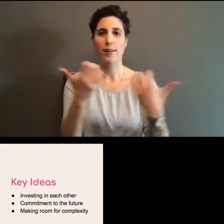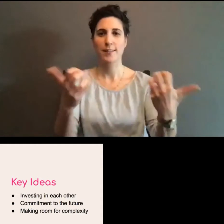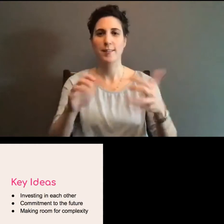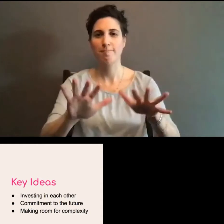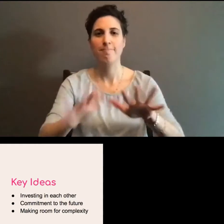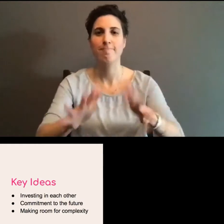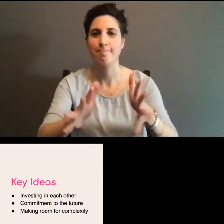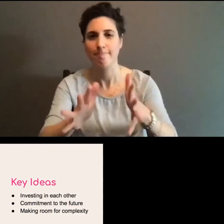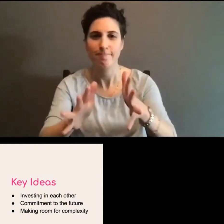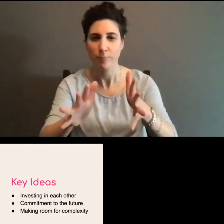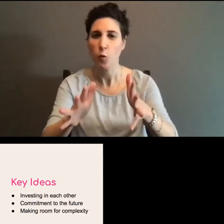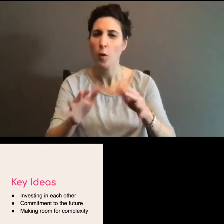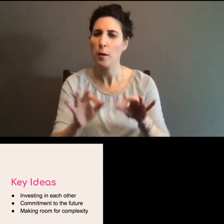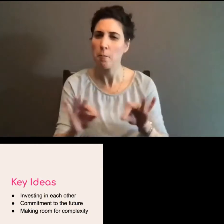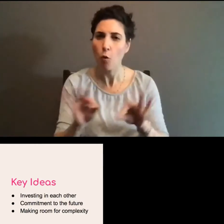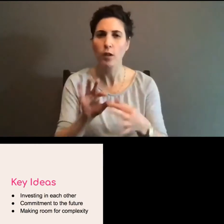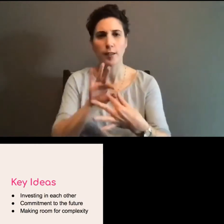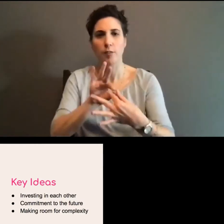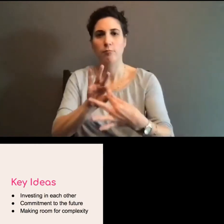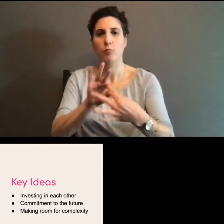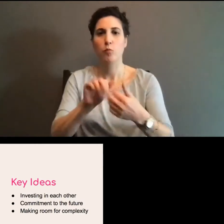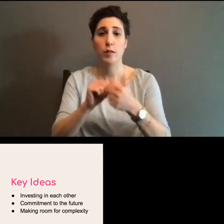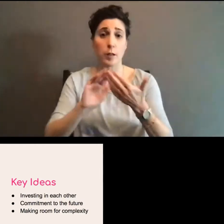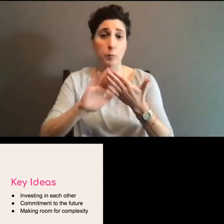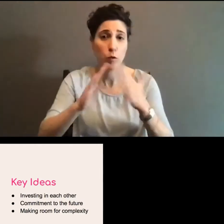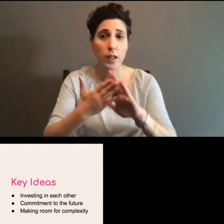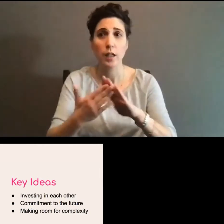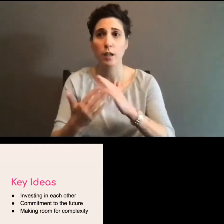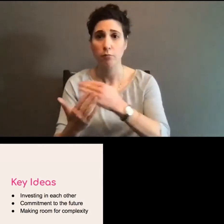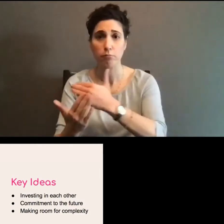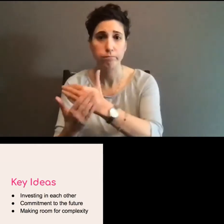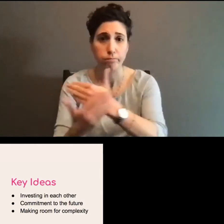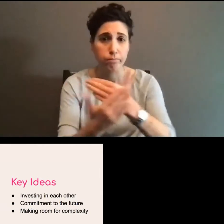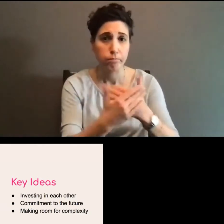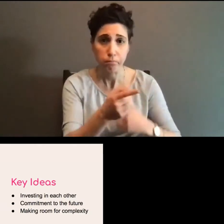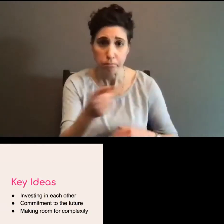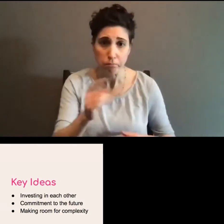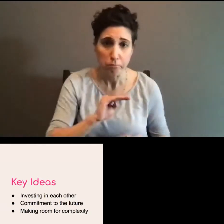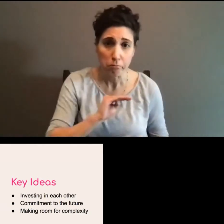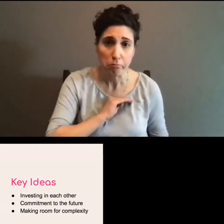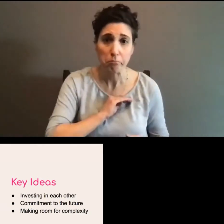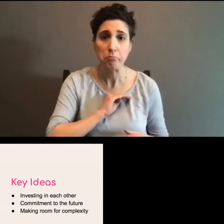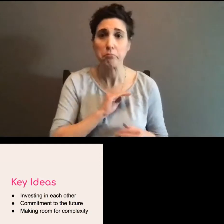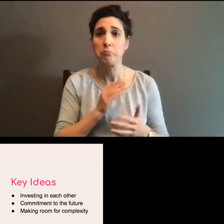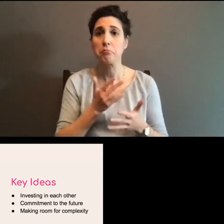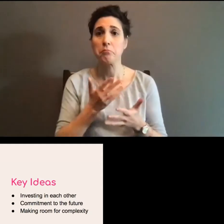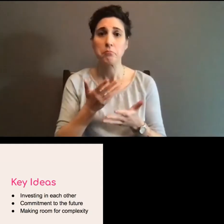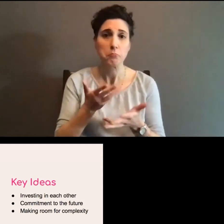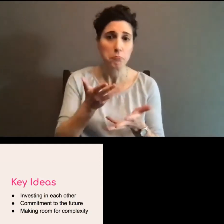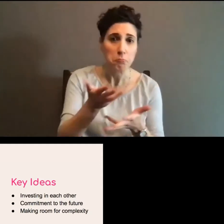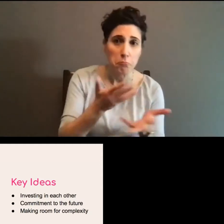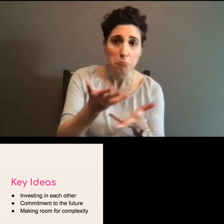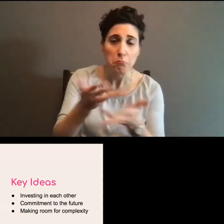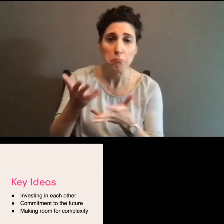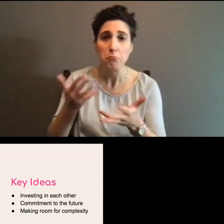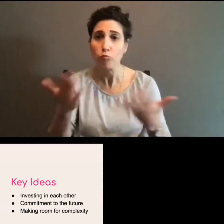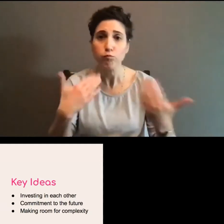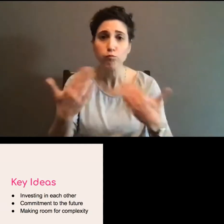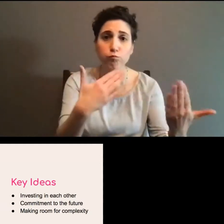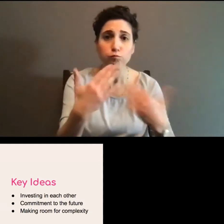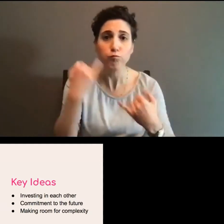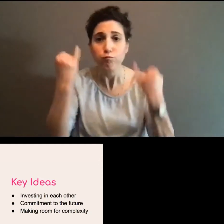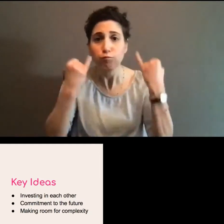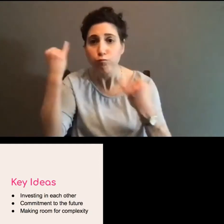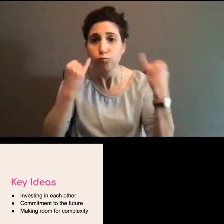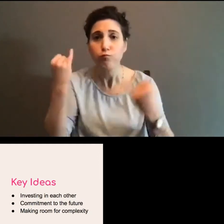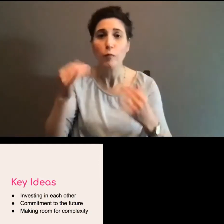constant connection with our community and consultation, providing avenues for your audience to discuss with you what